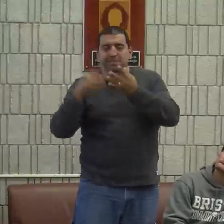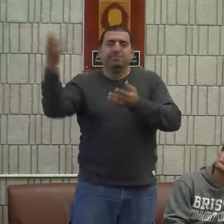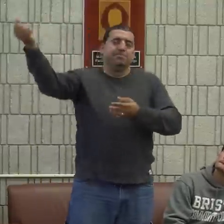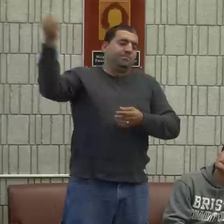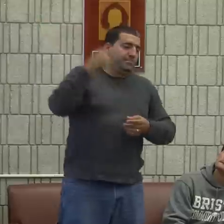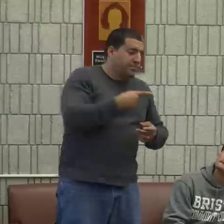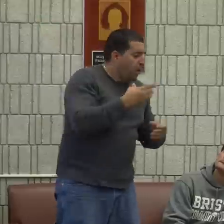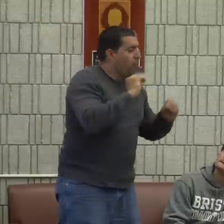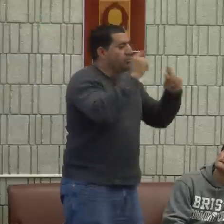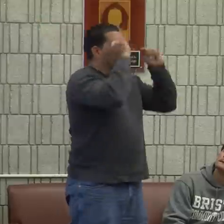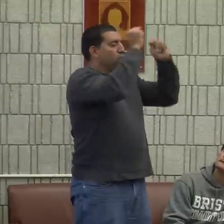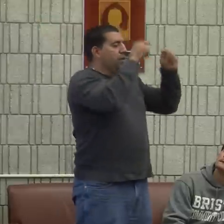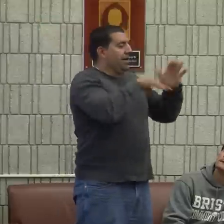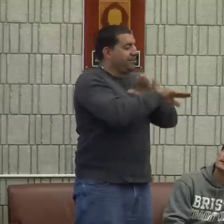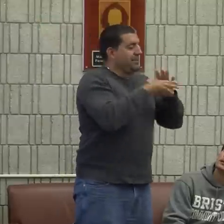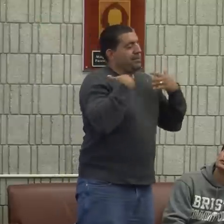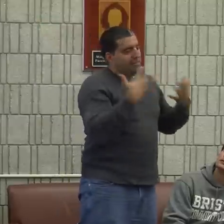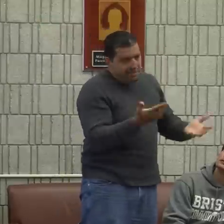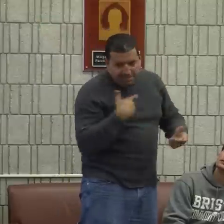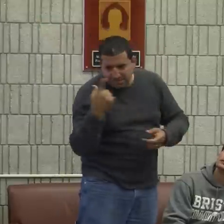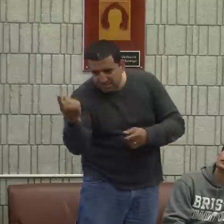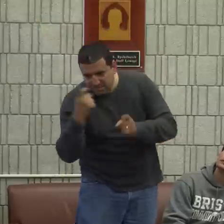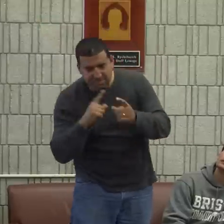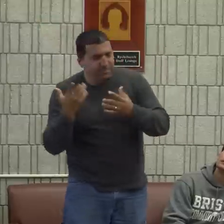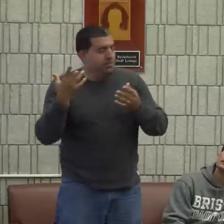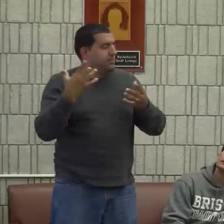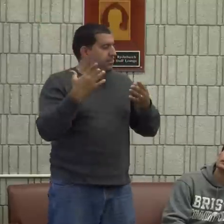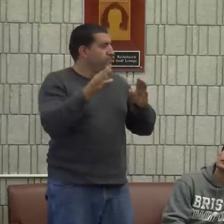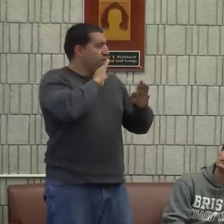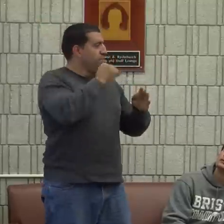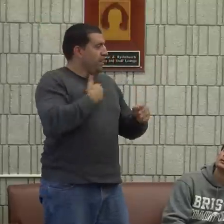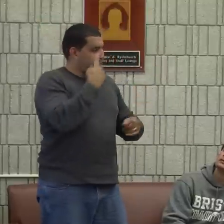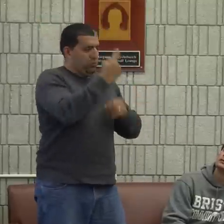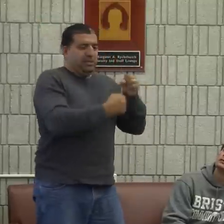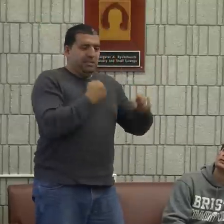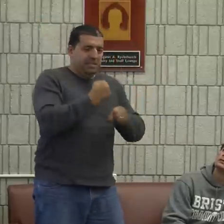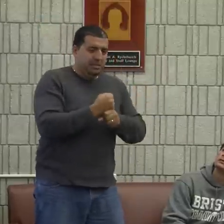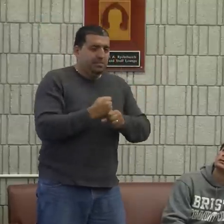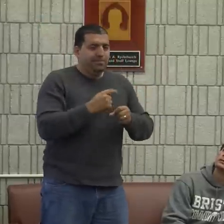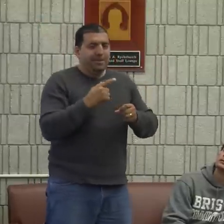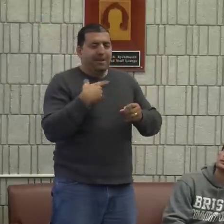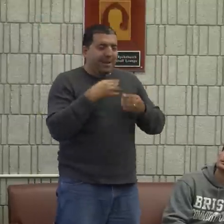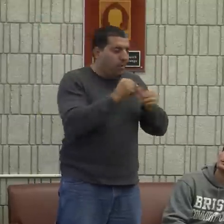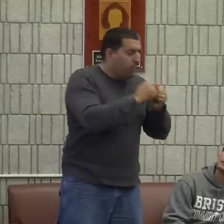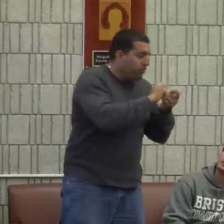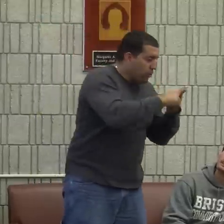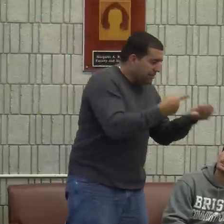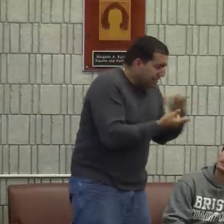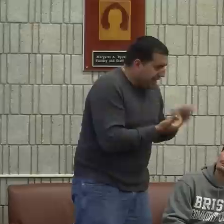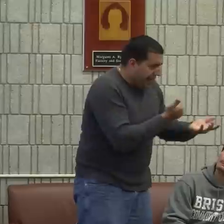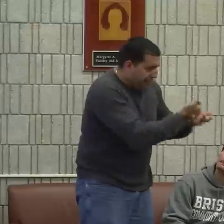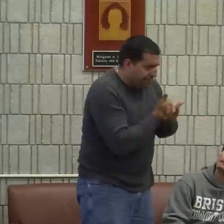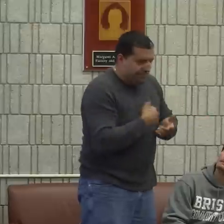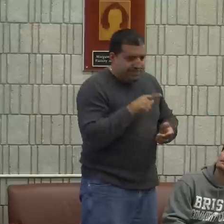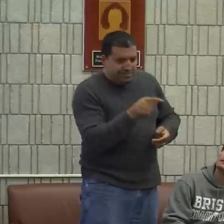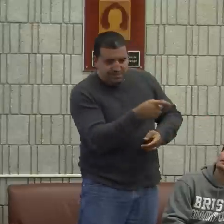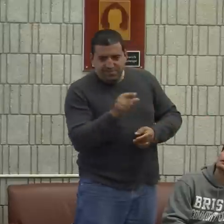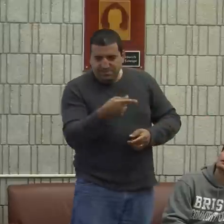Hearing and put in some requests and I didn't have access to tutoring. And it was very frustrating to me for the year that I was there. And I had